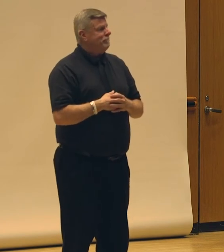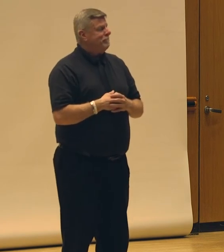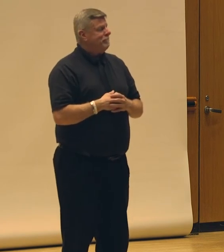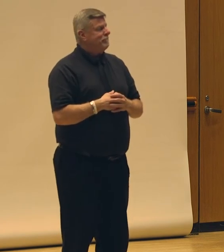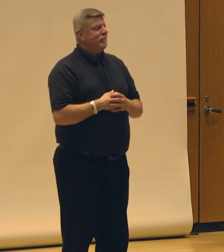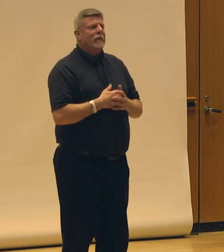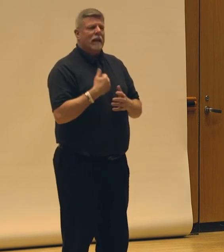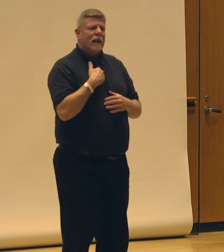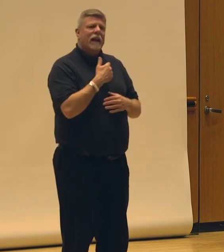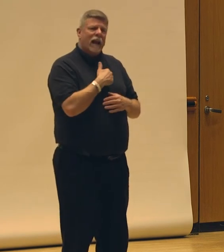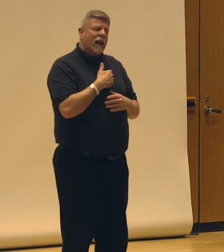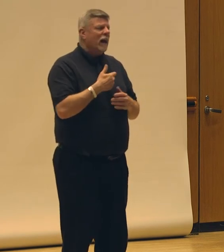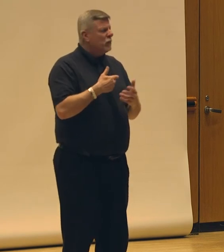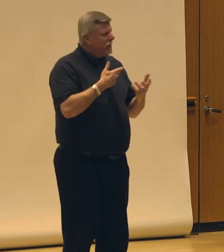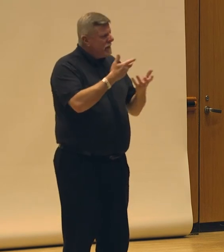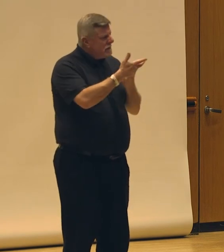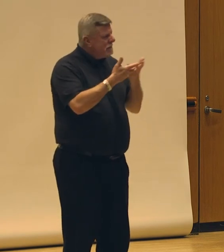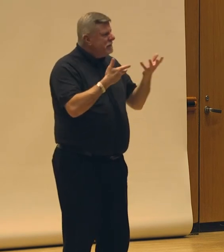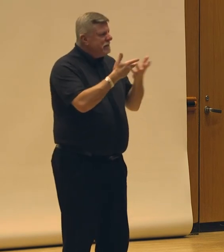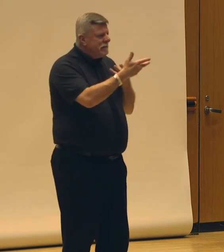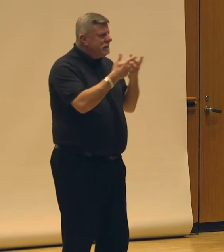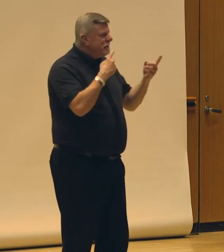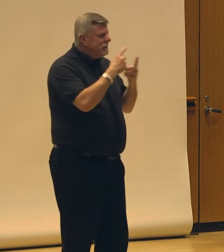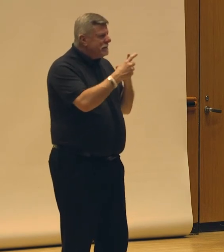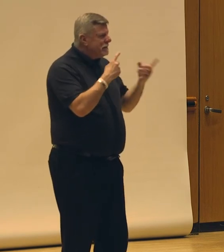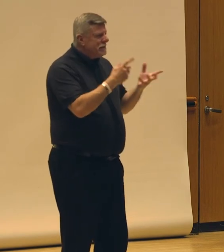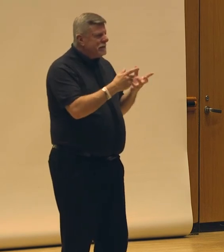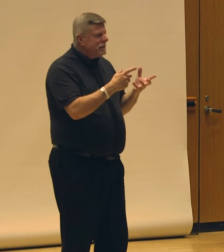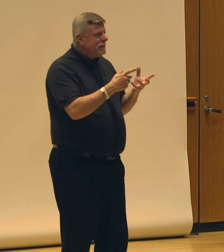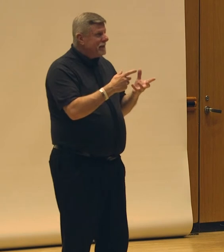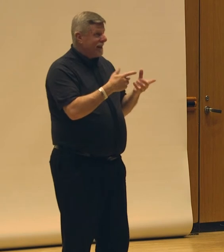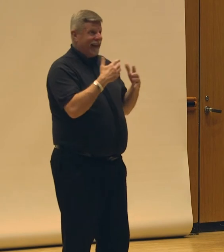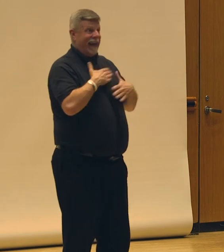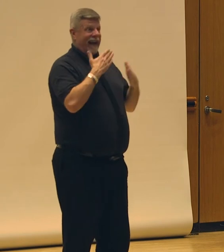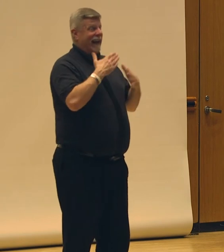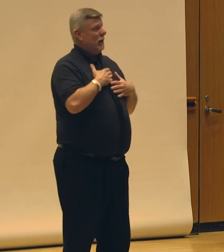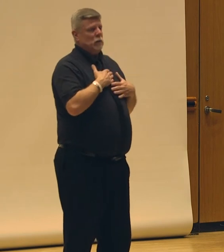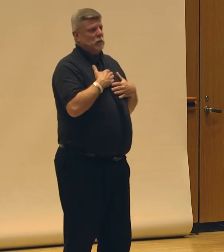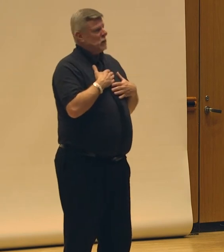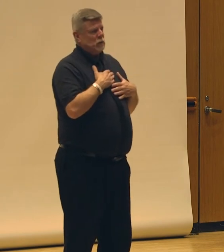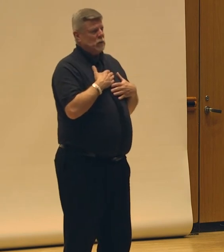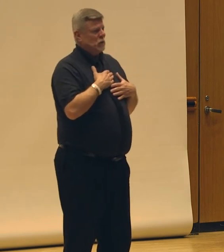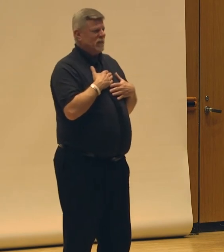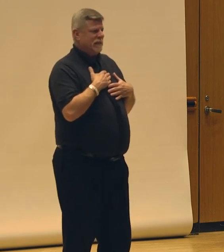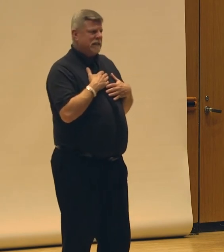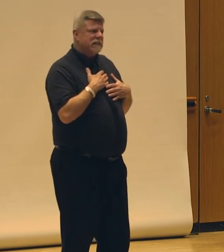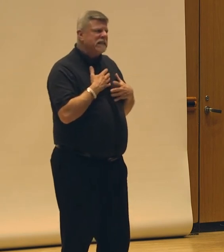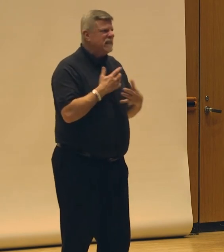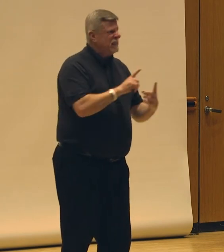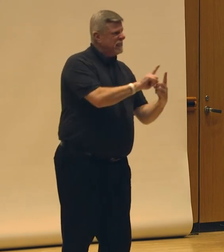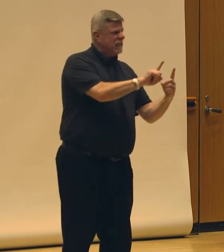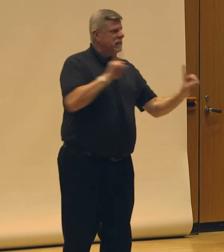And we went through quite a conversation, and we did not end in a nice place at the end of that day. I will say that. It ended very tense.